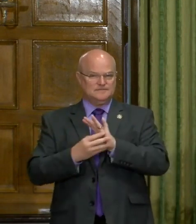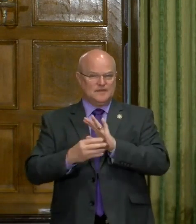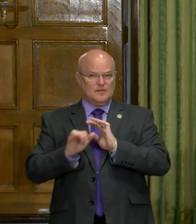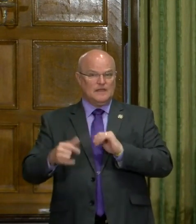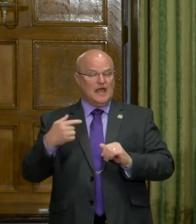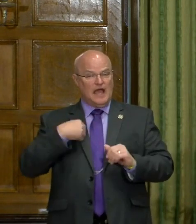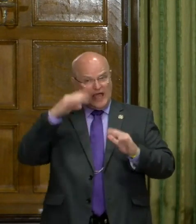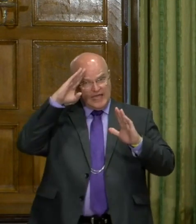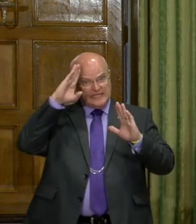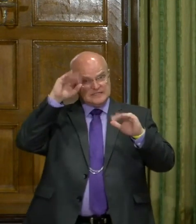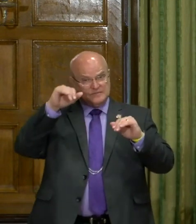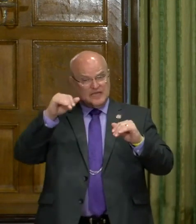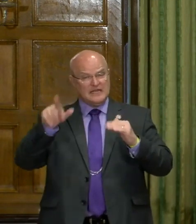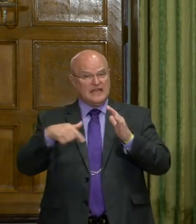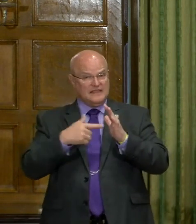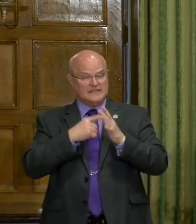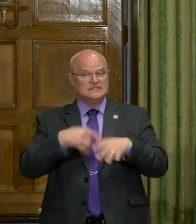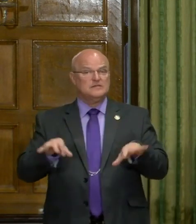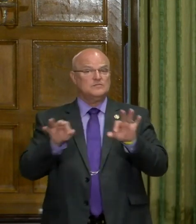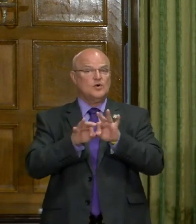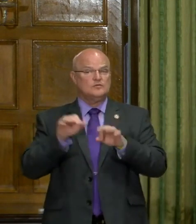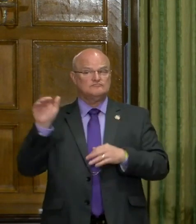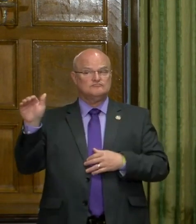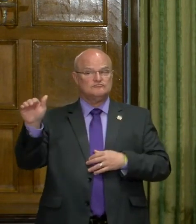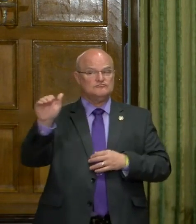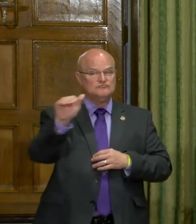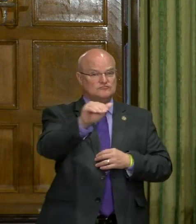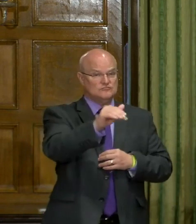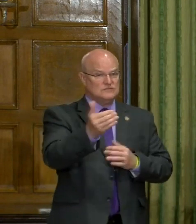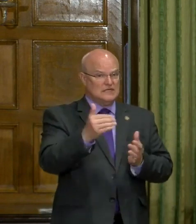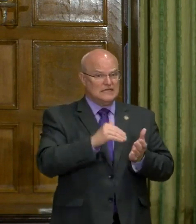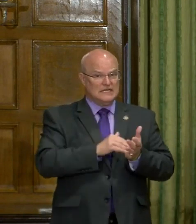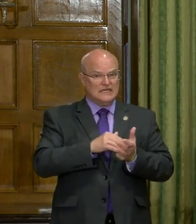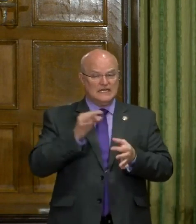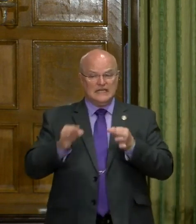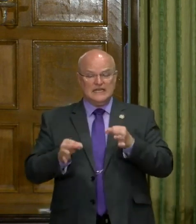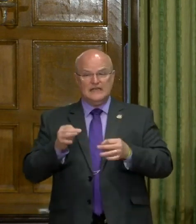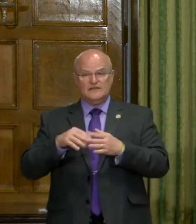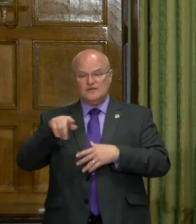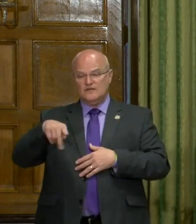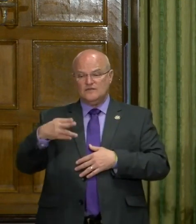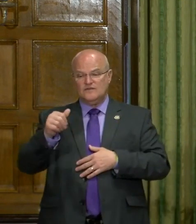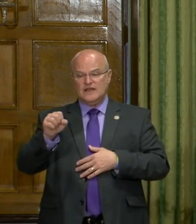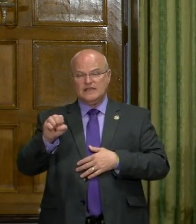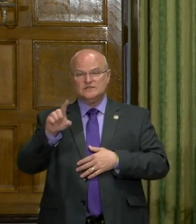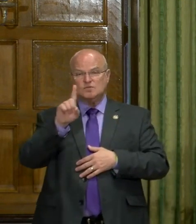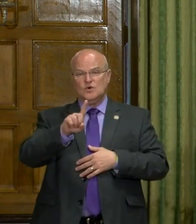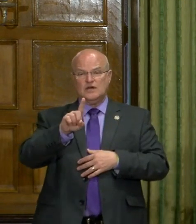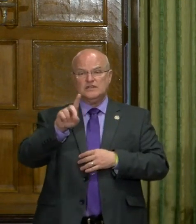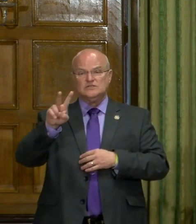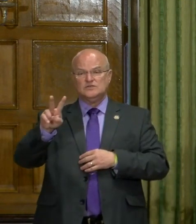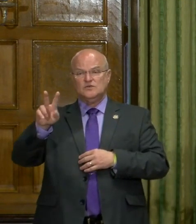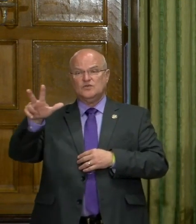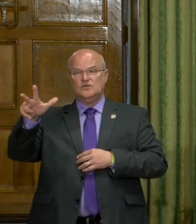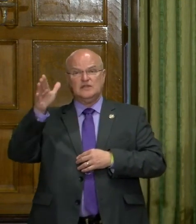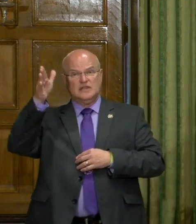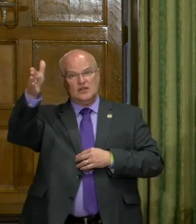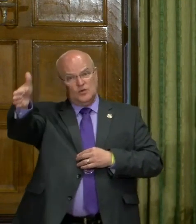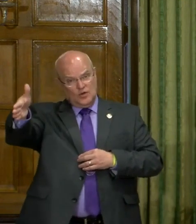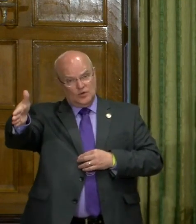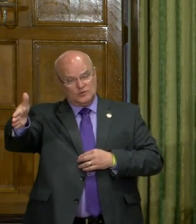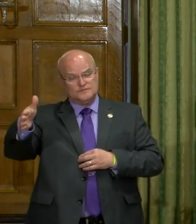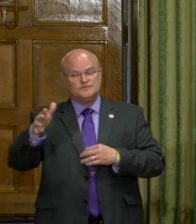Uh, I expect, and here this is important to remind everybody again, whether you're in phase one, phase two, or down the road,